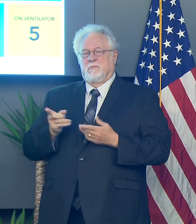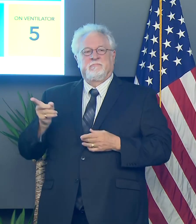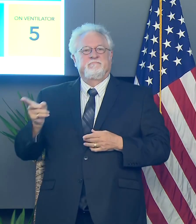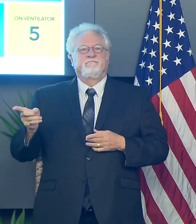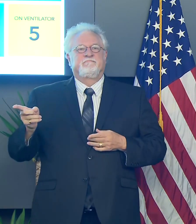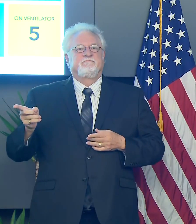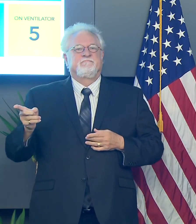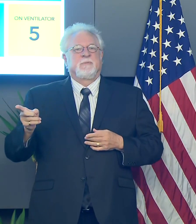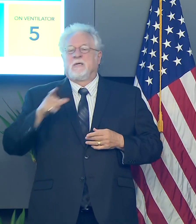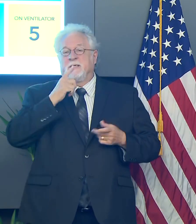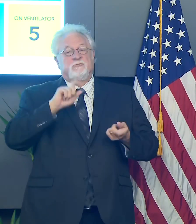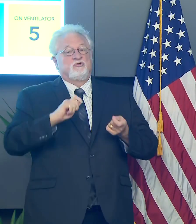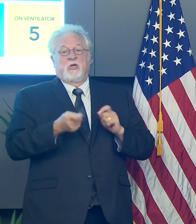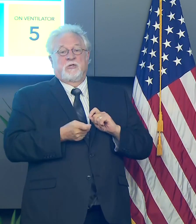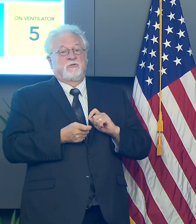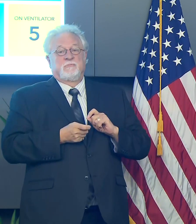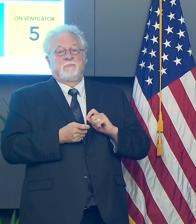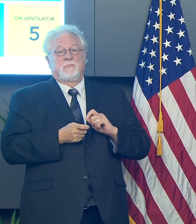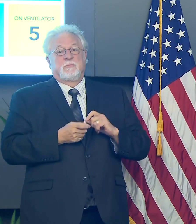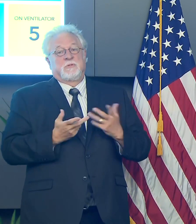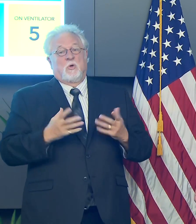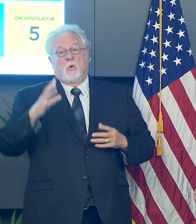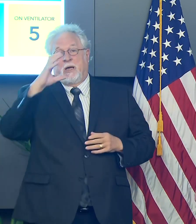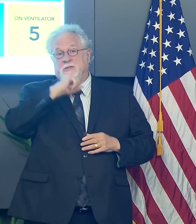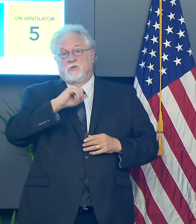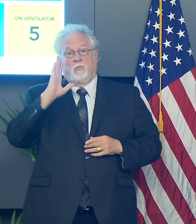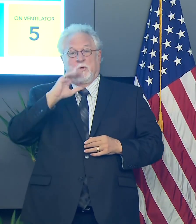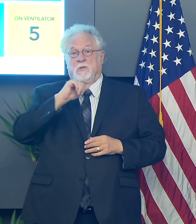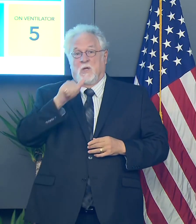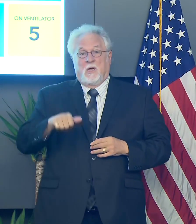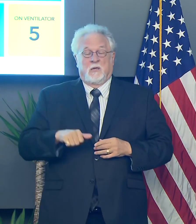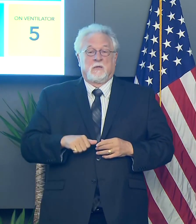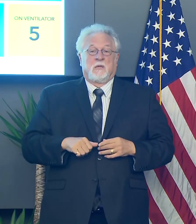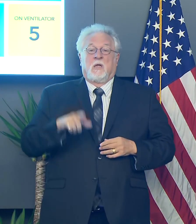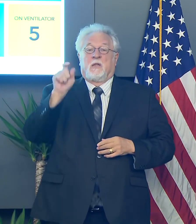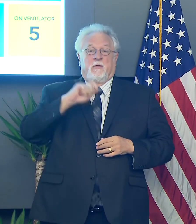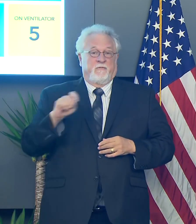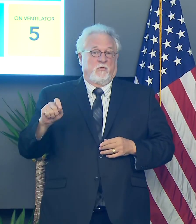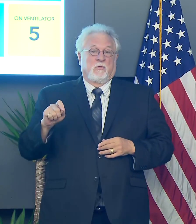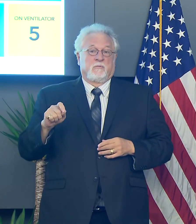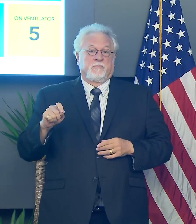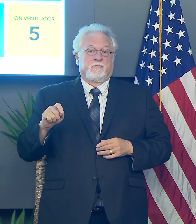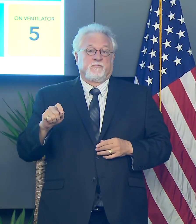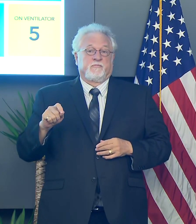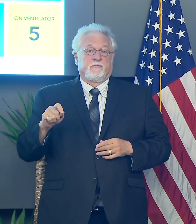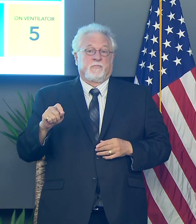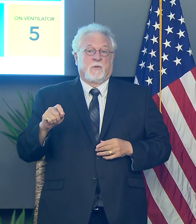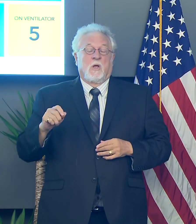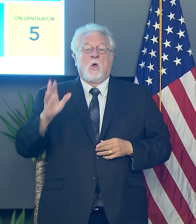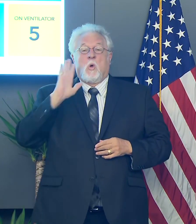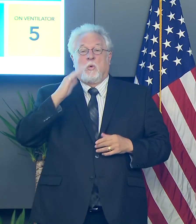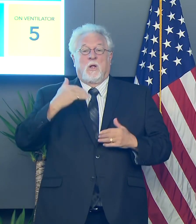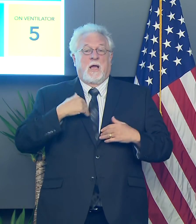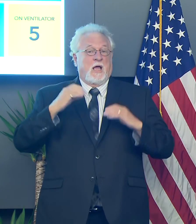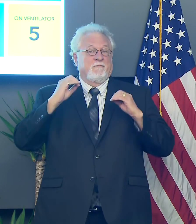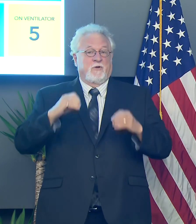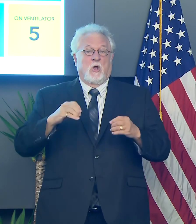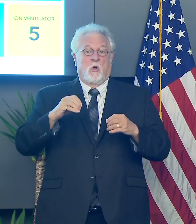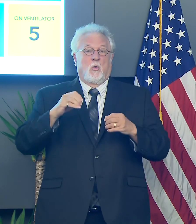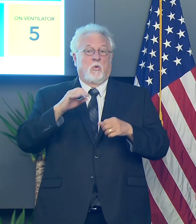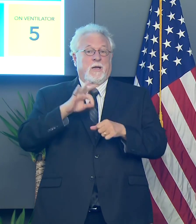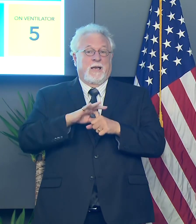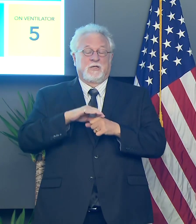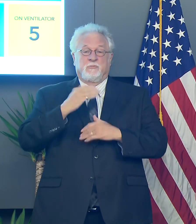did not, uh, it. Uh, so I assumed that he will not. Uh, and therefore, uh, either we are going to have no election